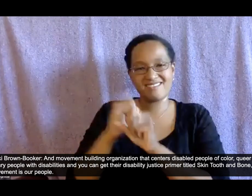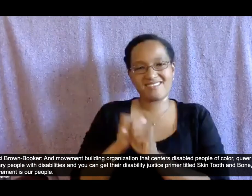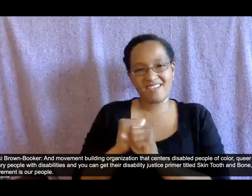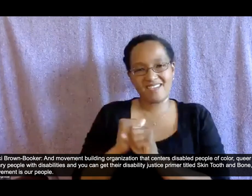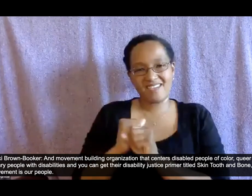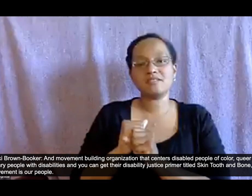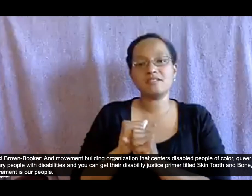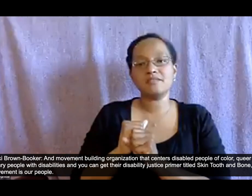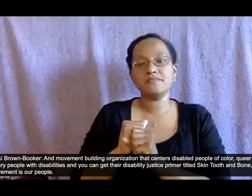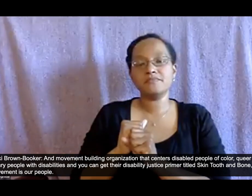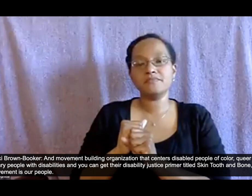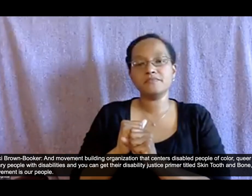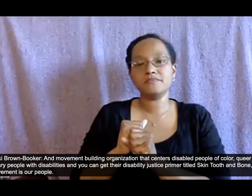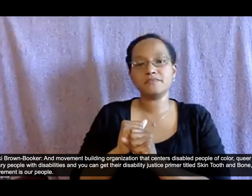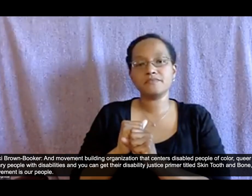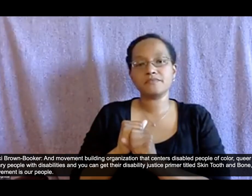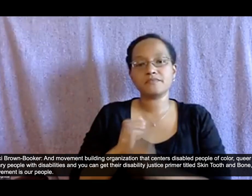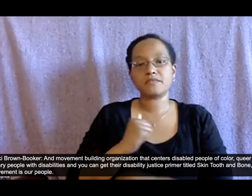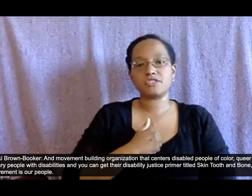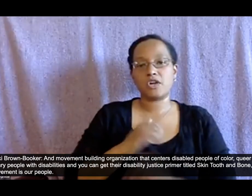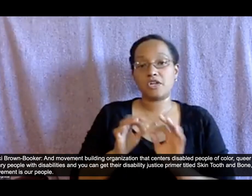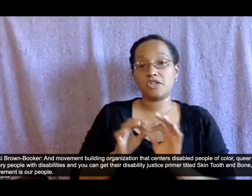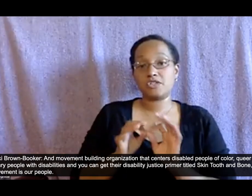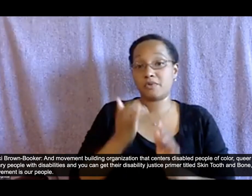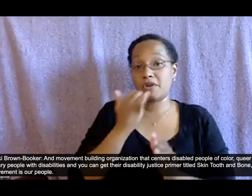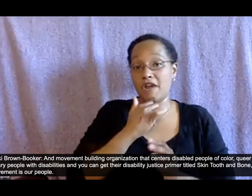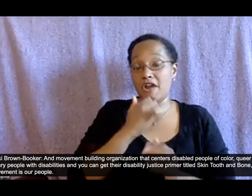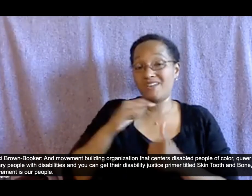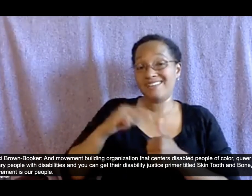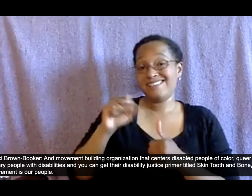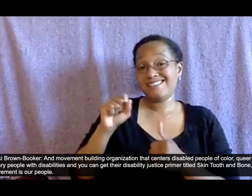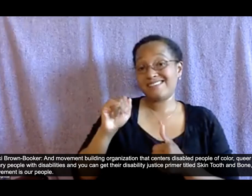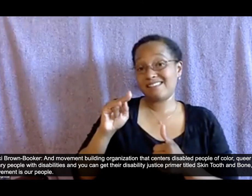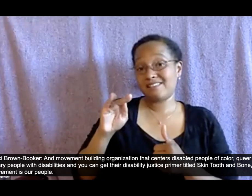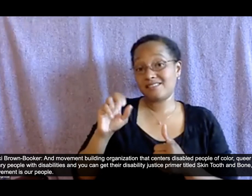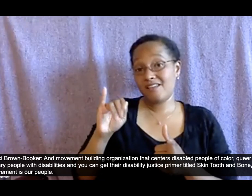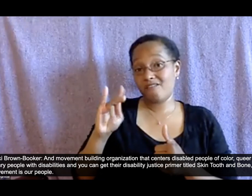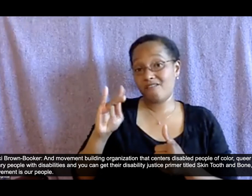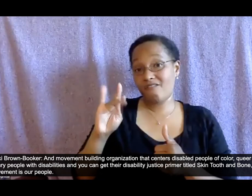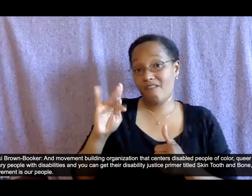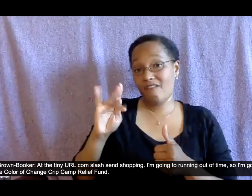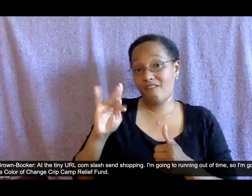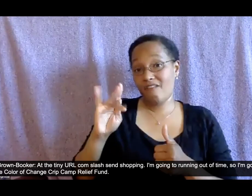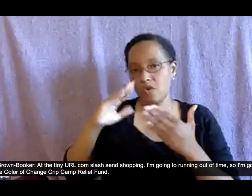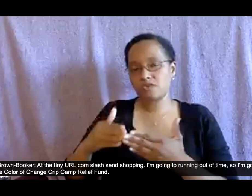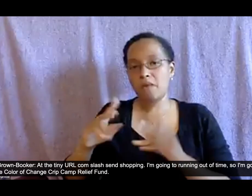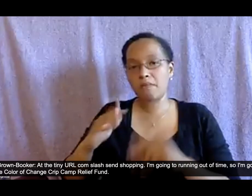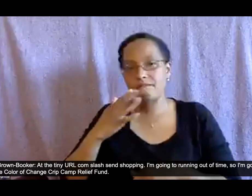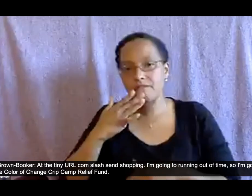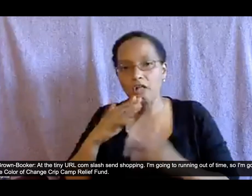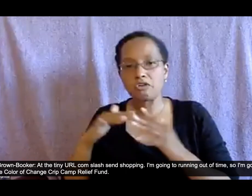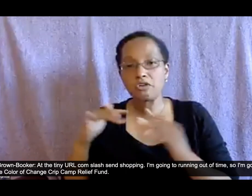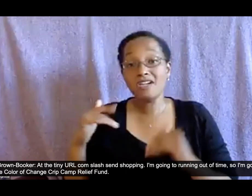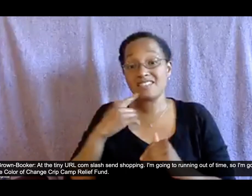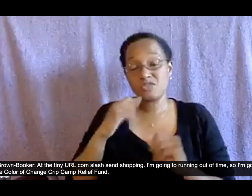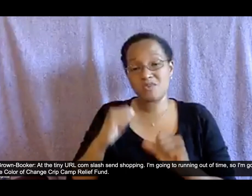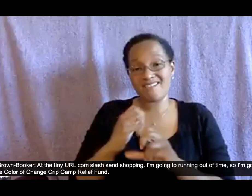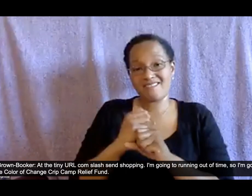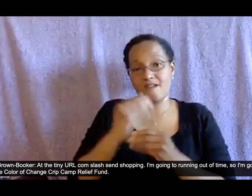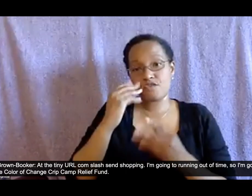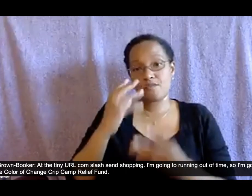bone the basis of movement is our people um at the tiny url